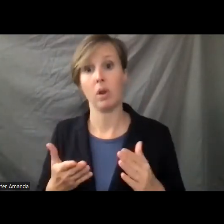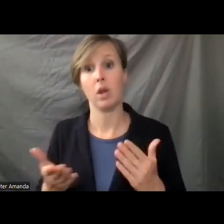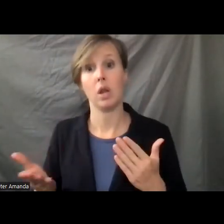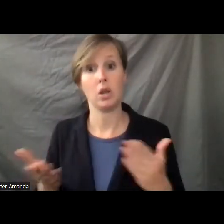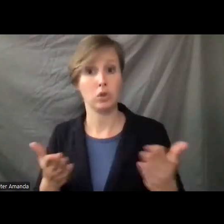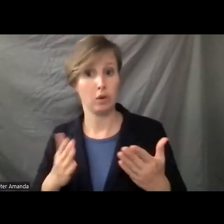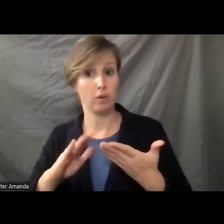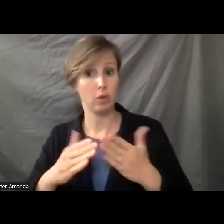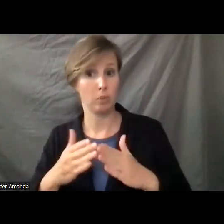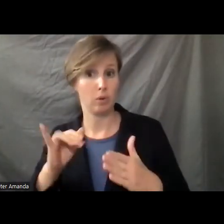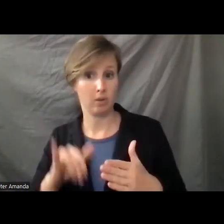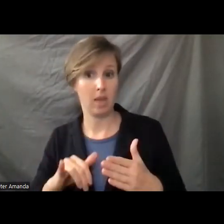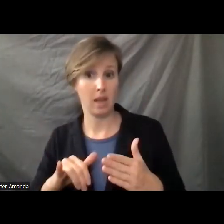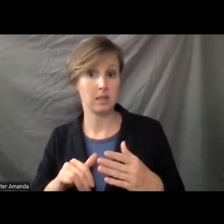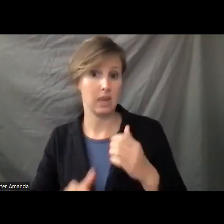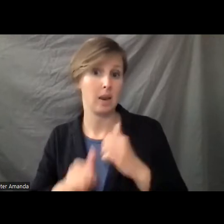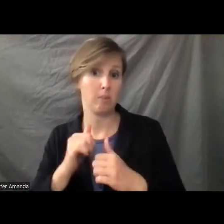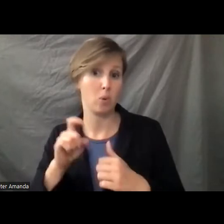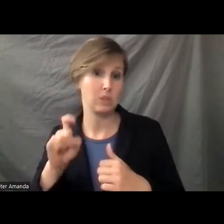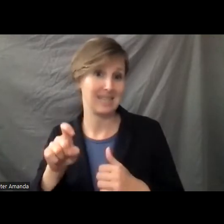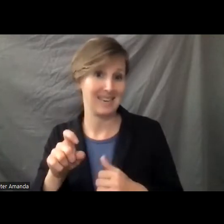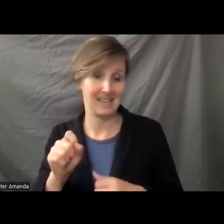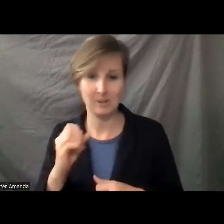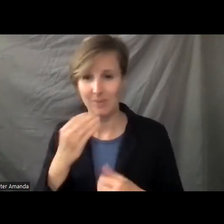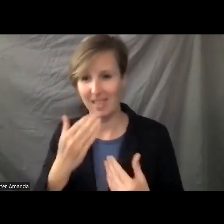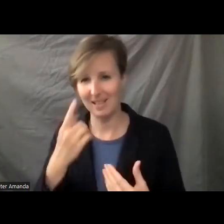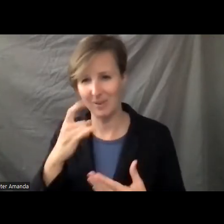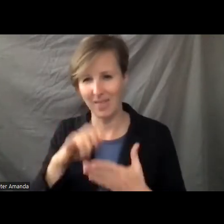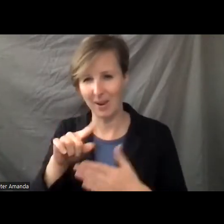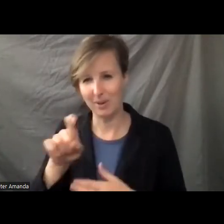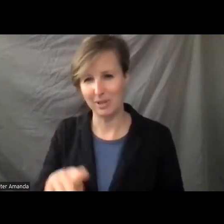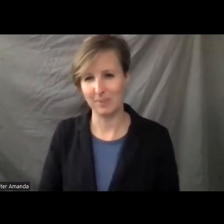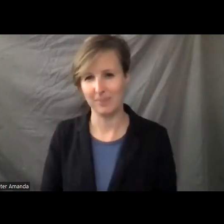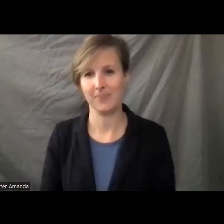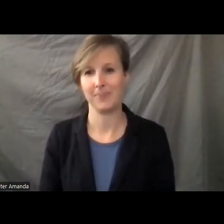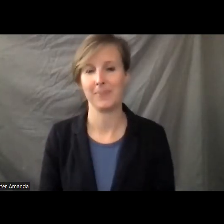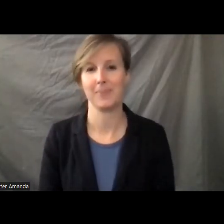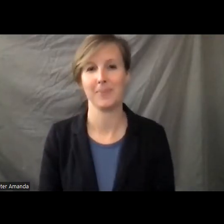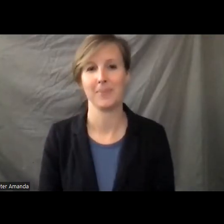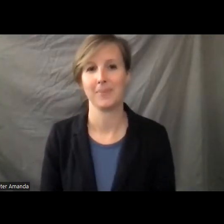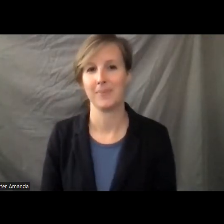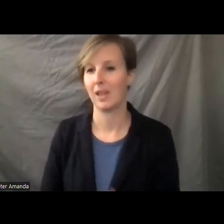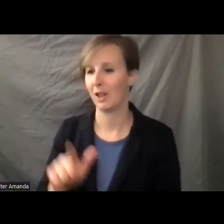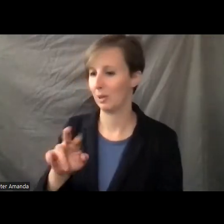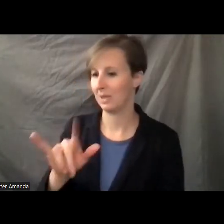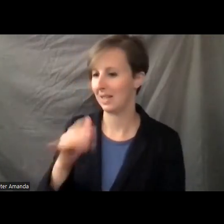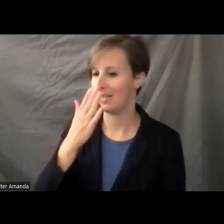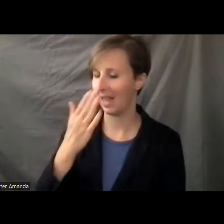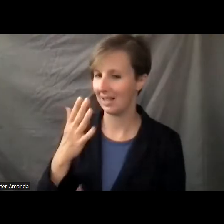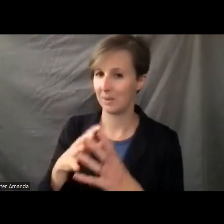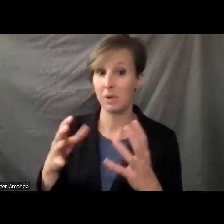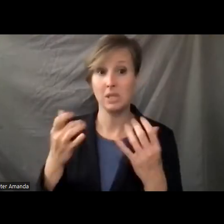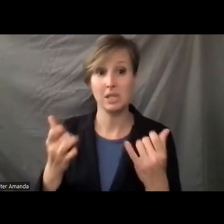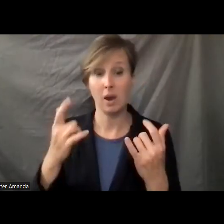community that is in most needs. So thank you so much for that question. Thank you very much. And now we'll